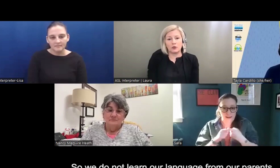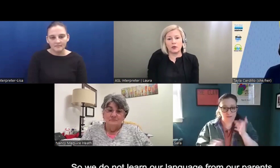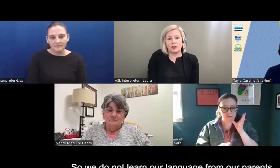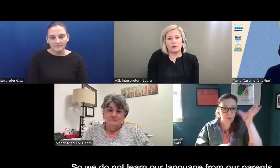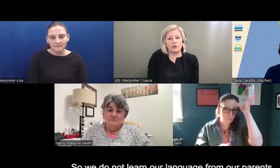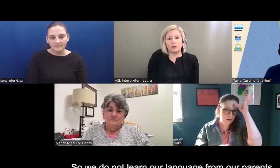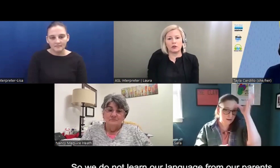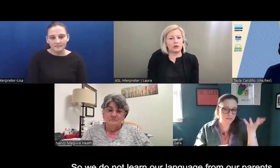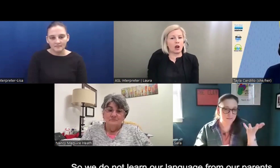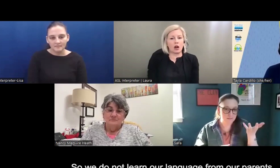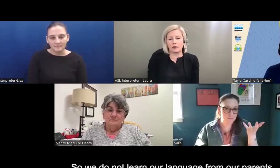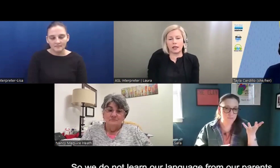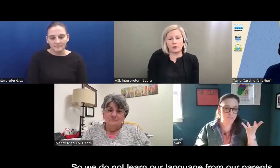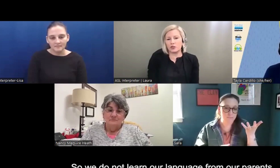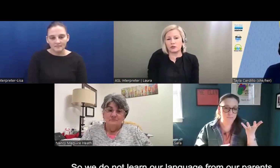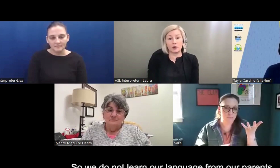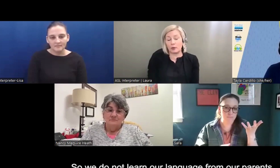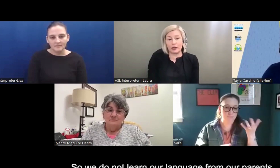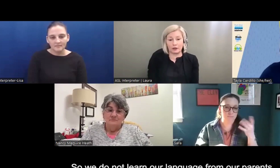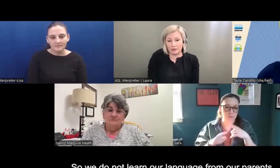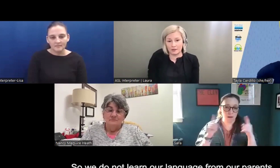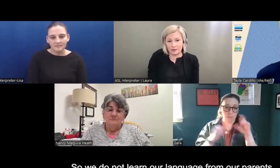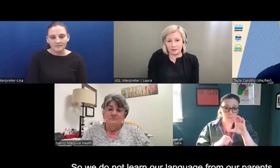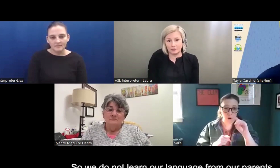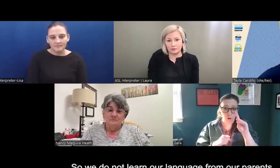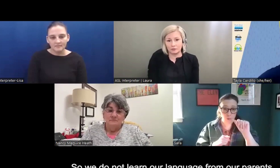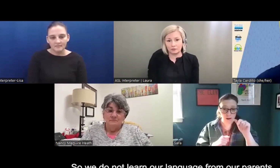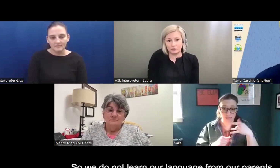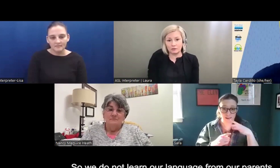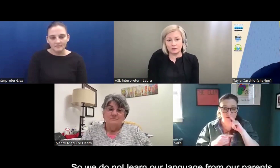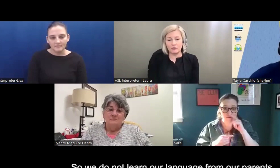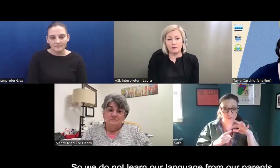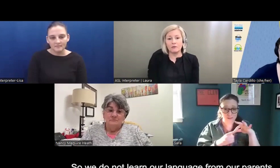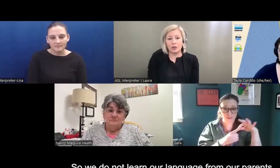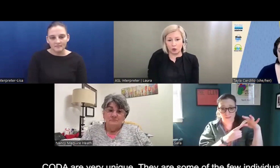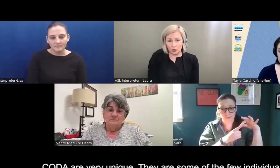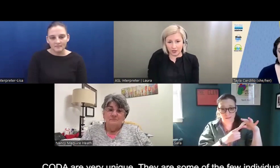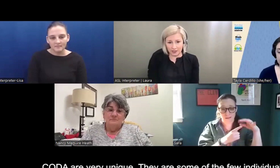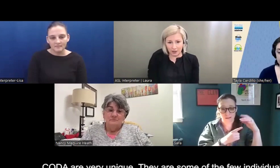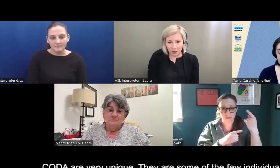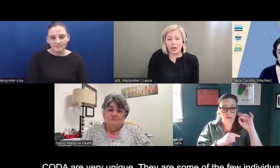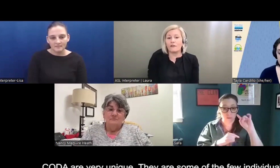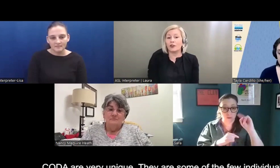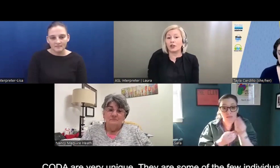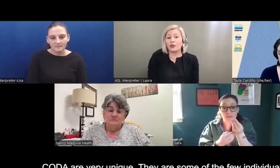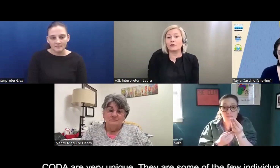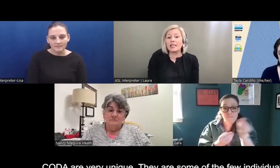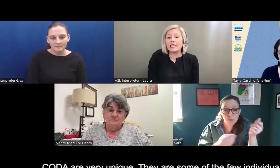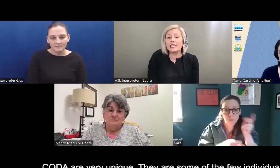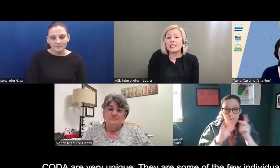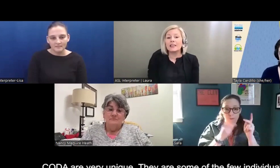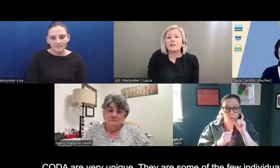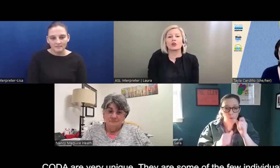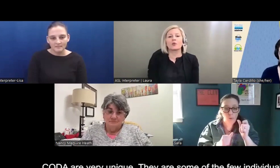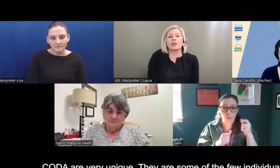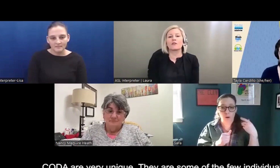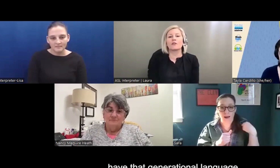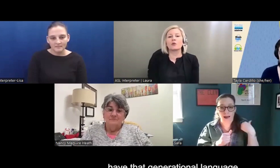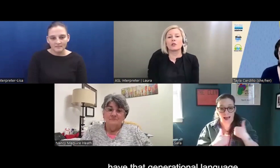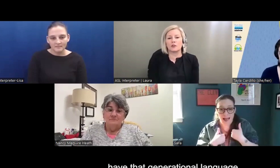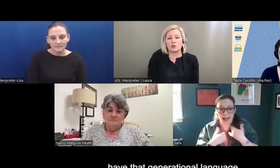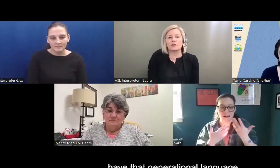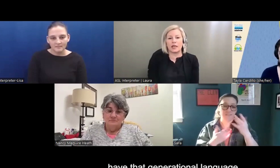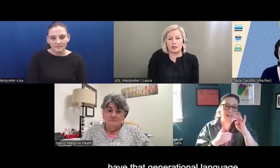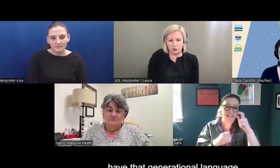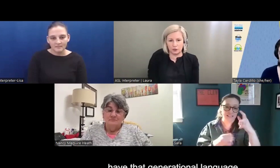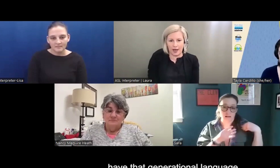So we don't learn our language from our parents, but CODAs are very unique. They're one of the